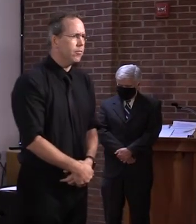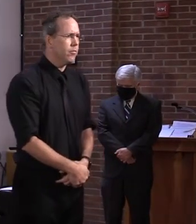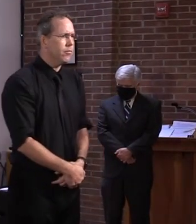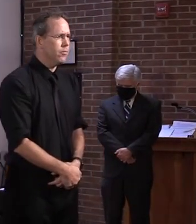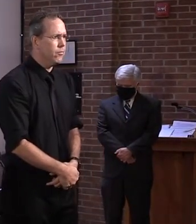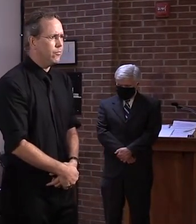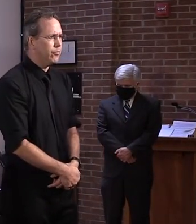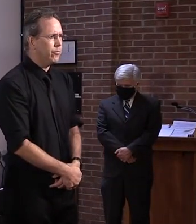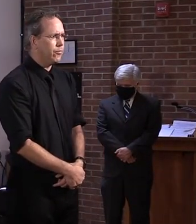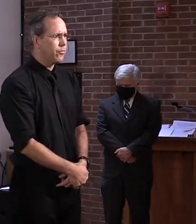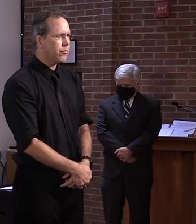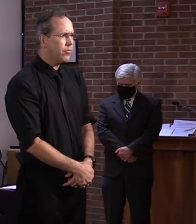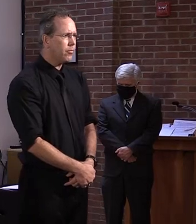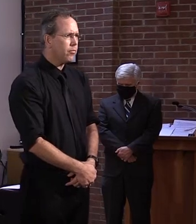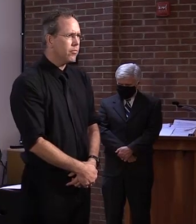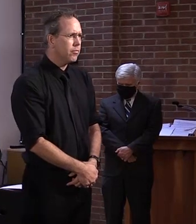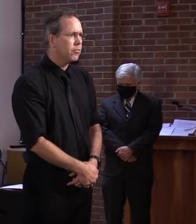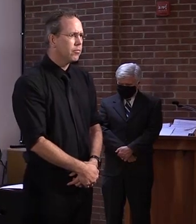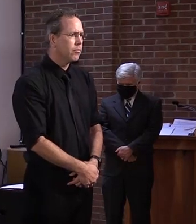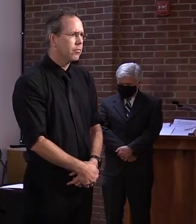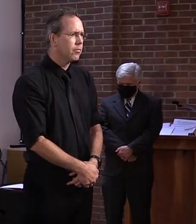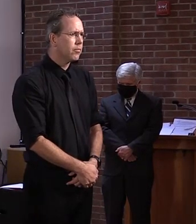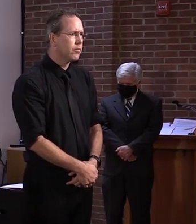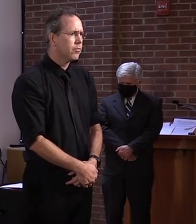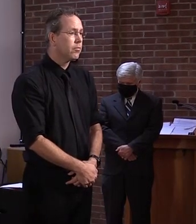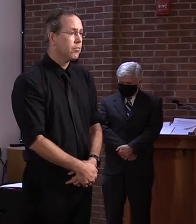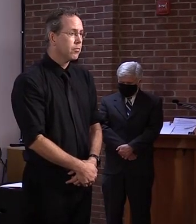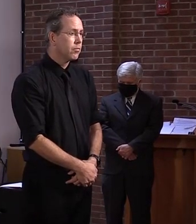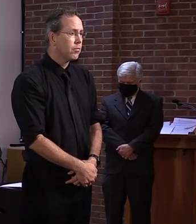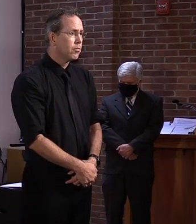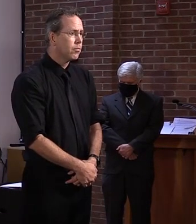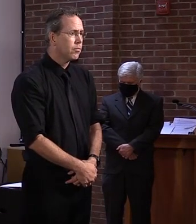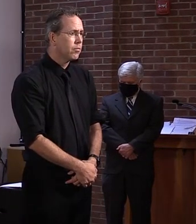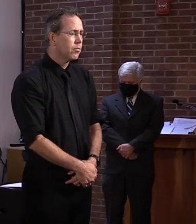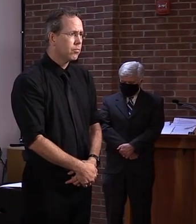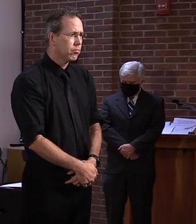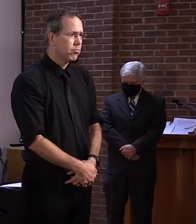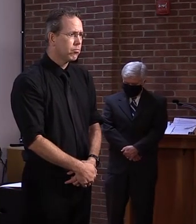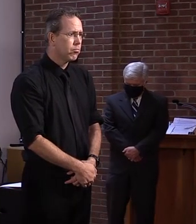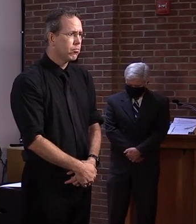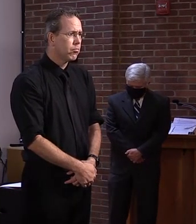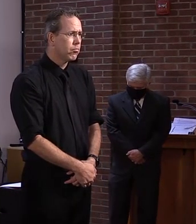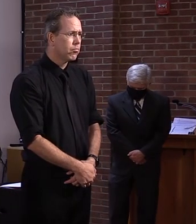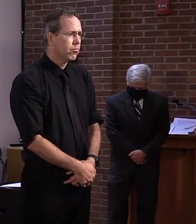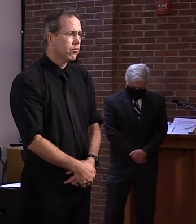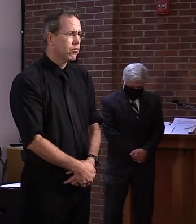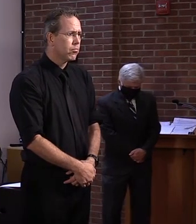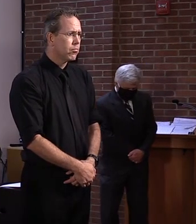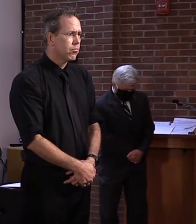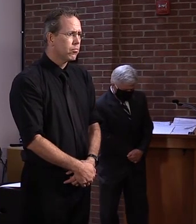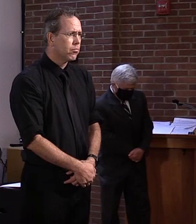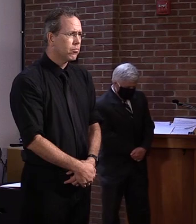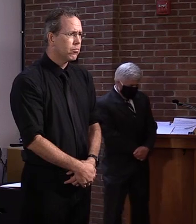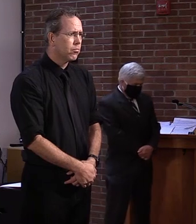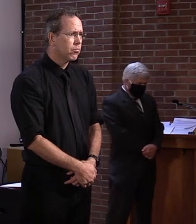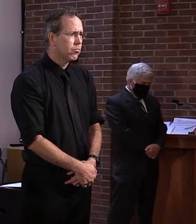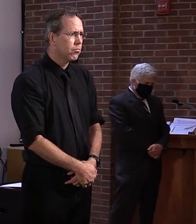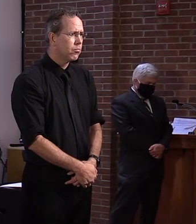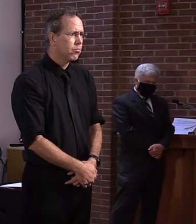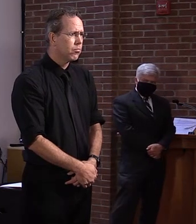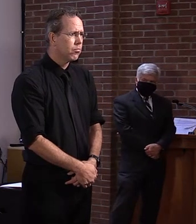still have the, uh, the on the spot, um, you know, overweight truck inspection team going?